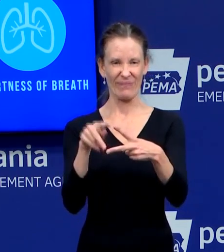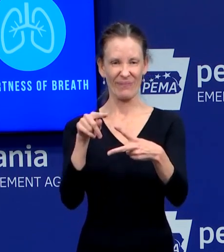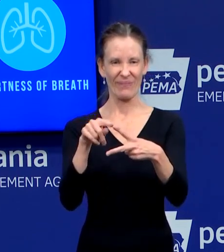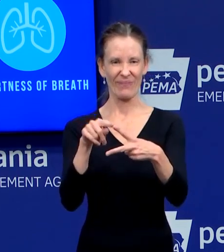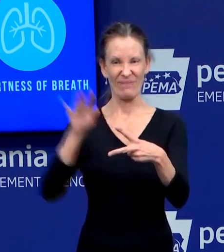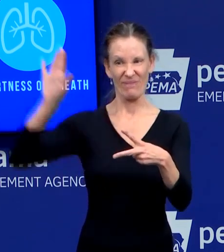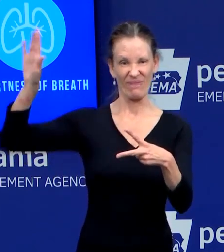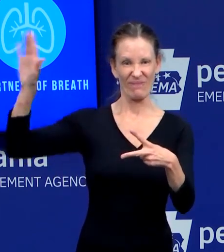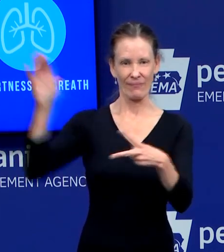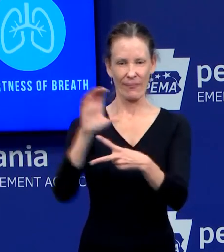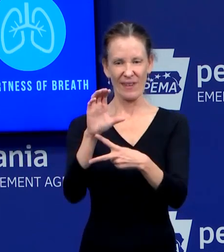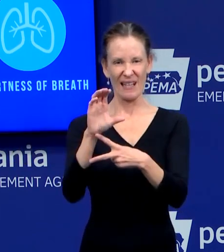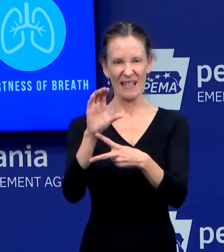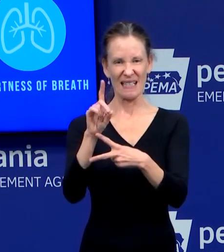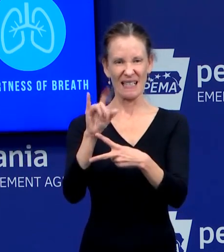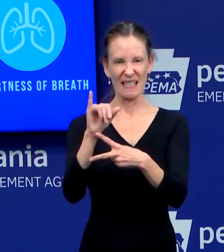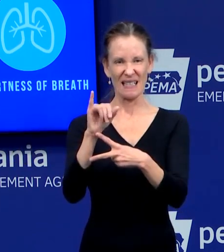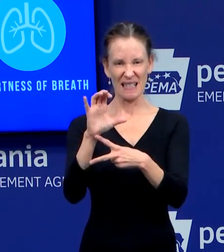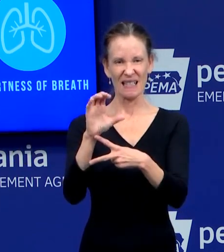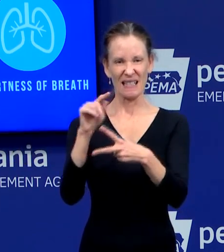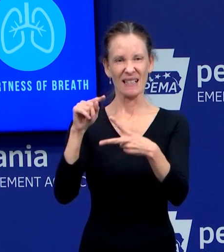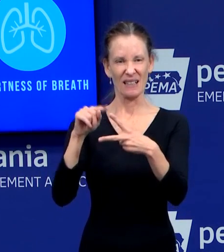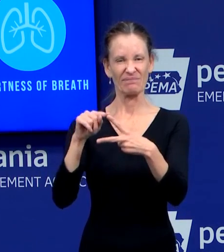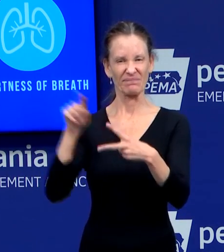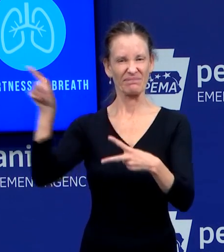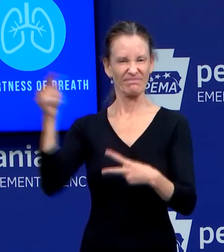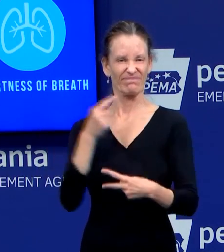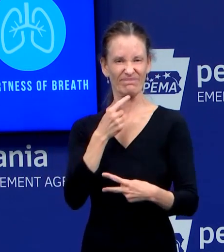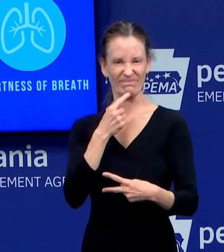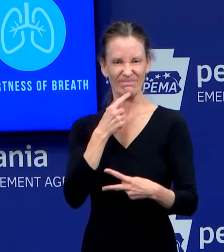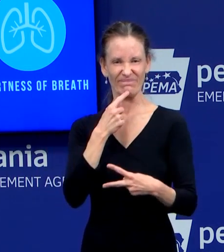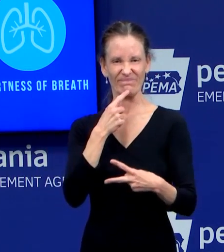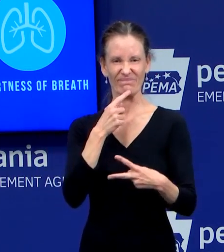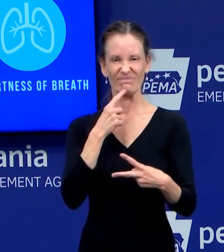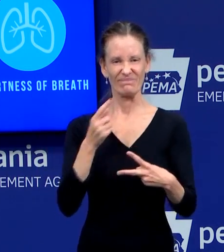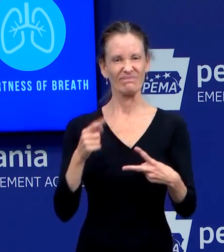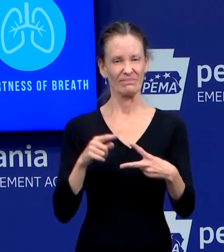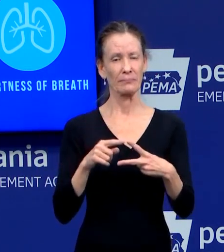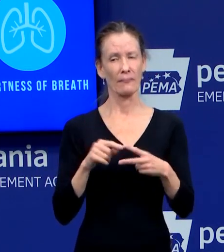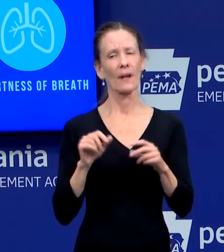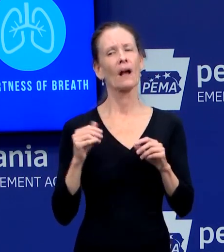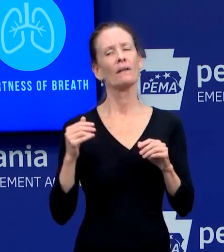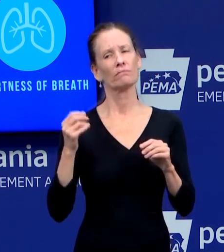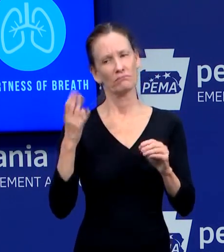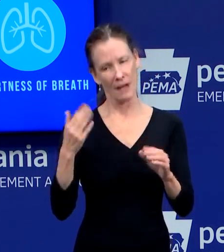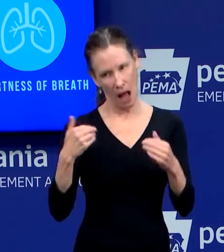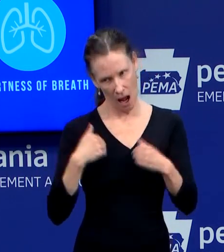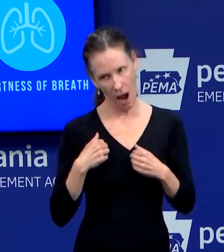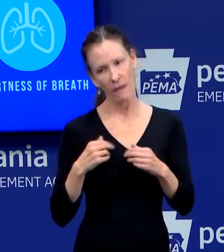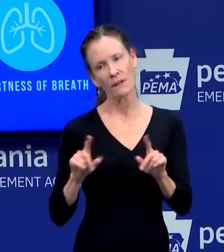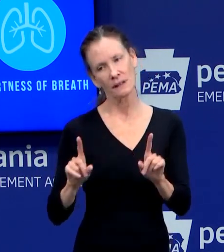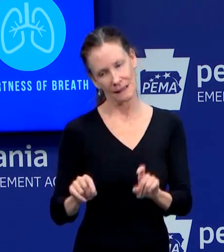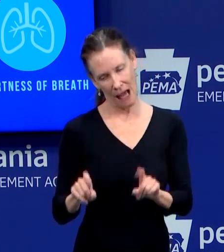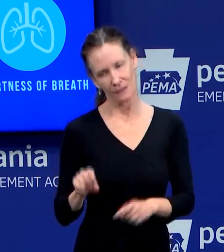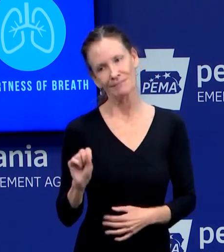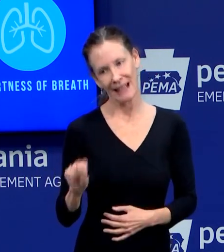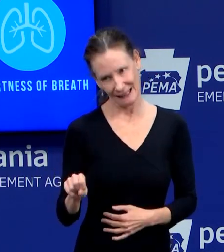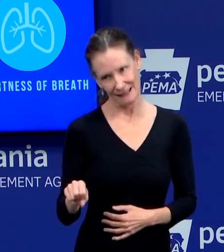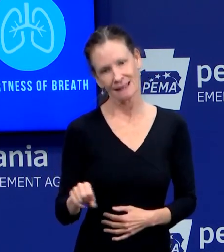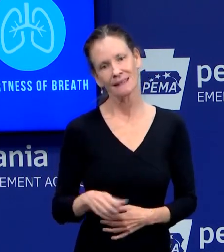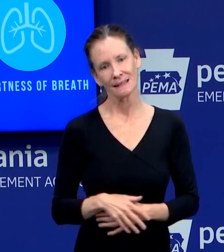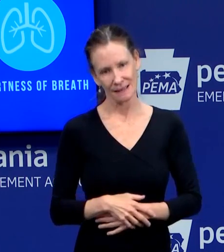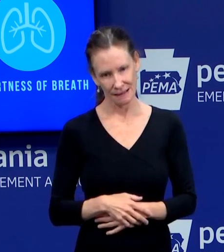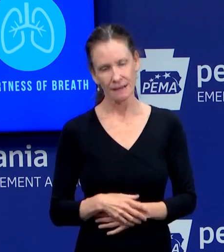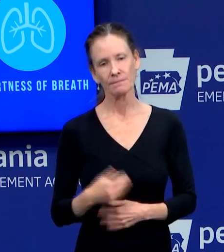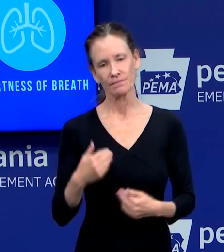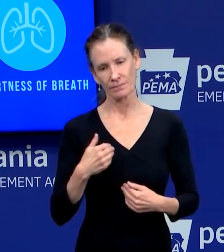have the capacity to do those tests. Um, and so if a doctor calls up and, and now, according to what I just described to you, we have the ability